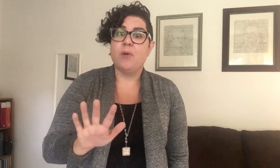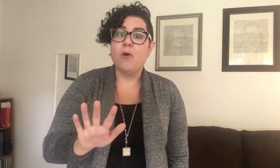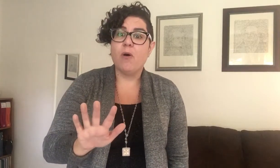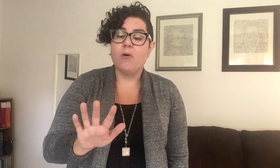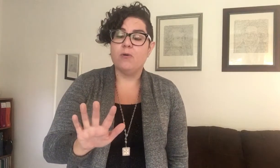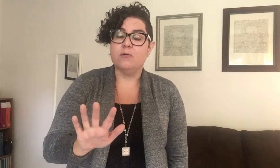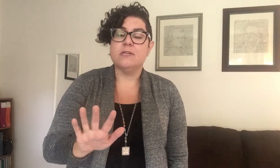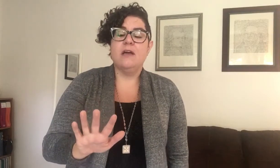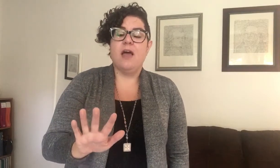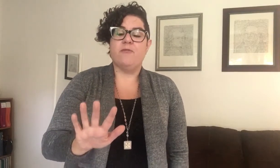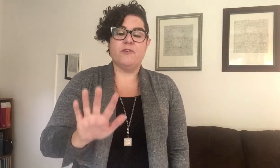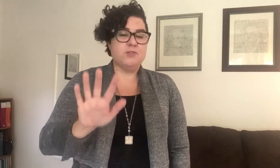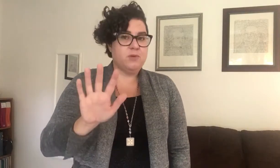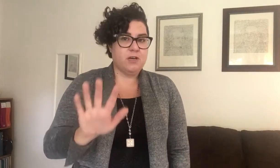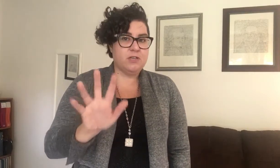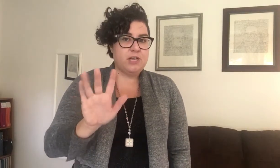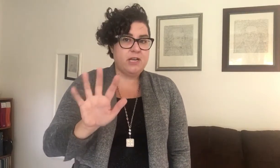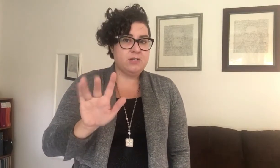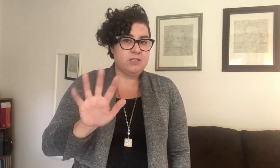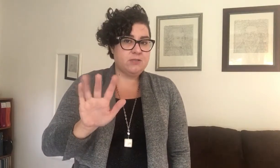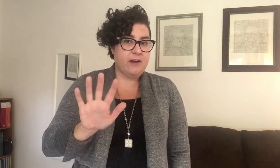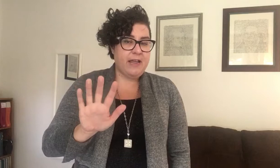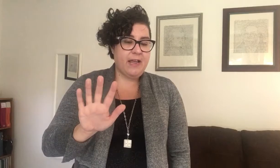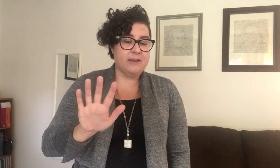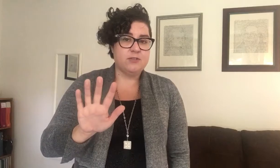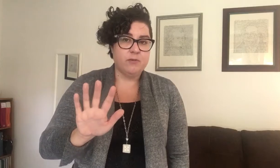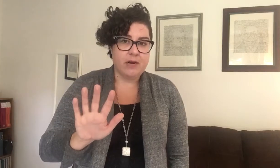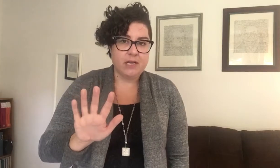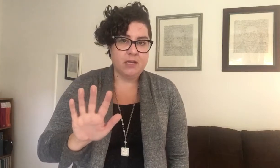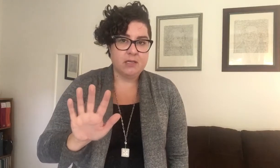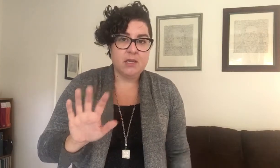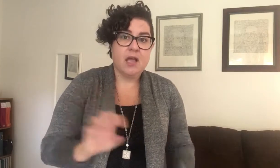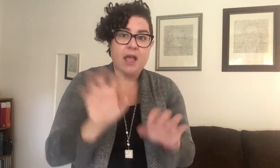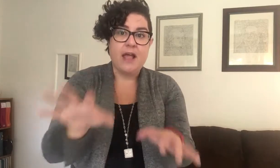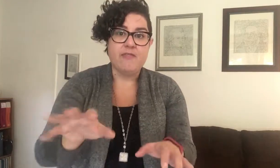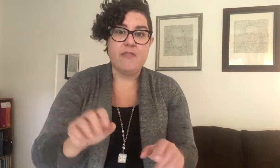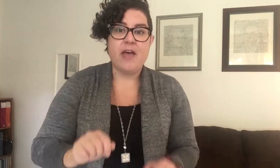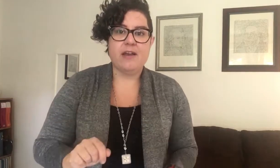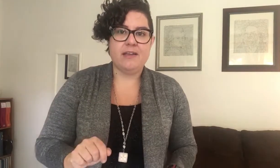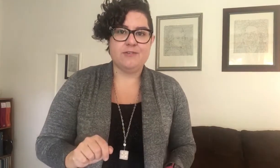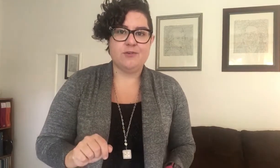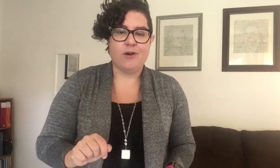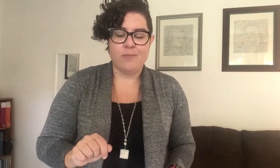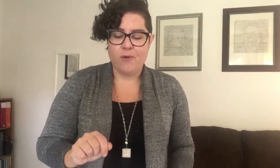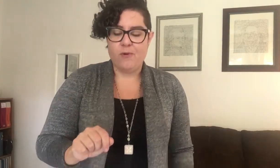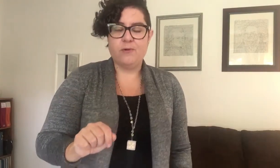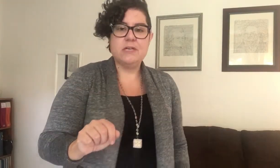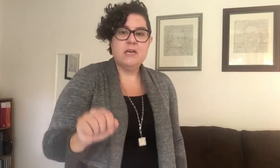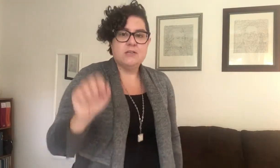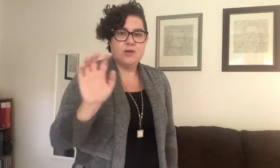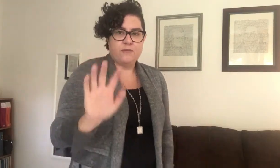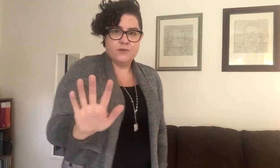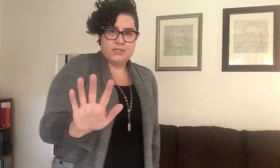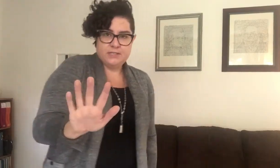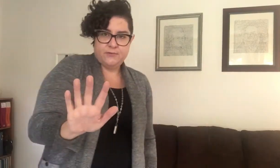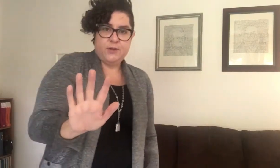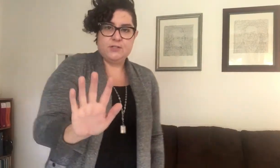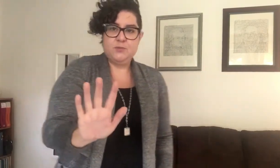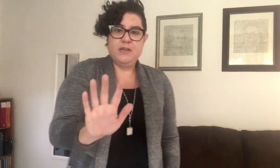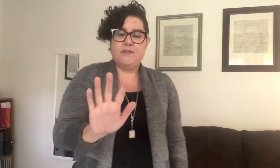bow hold. And first we are going to change this right hand into a bunny and then into our bow hold. So first things first, we have